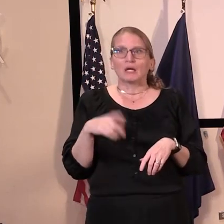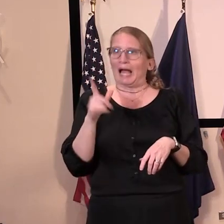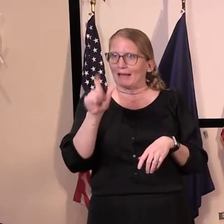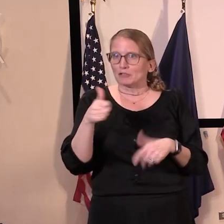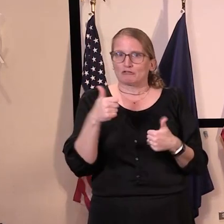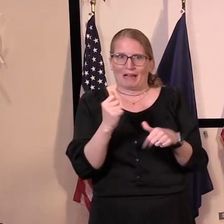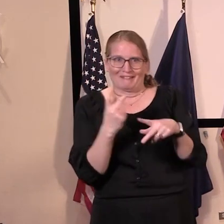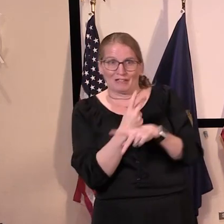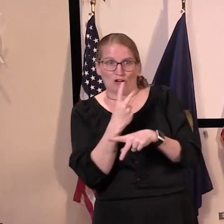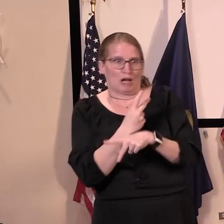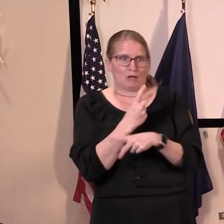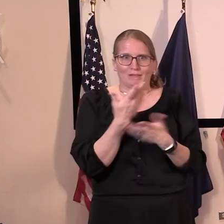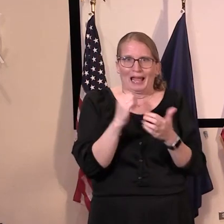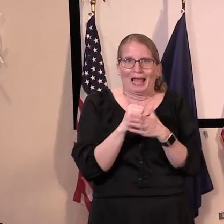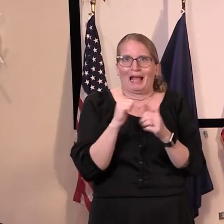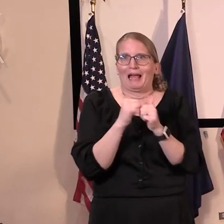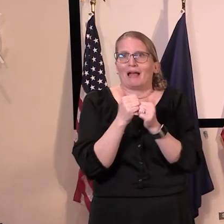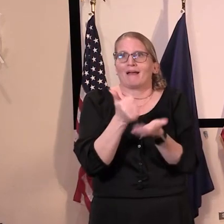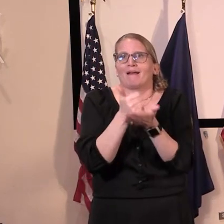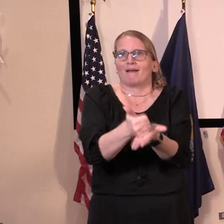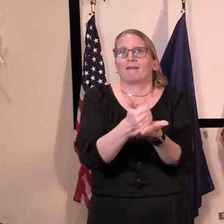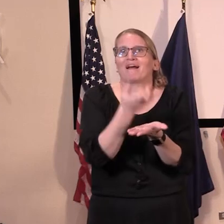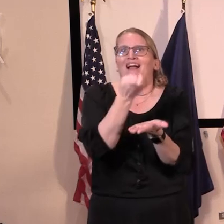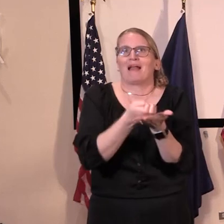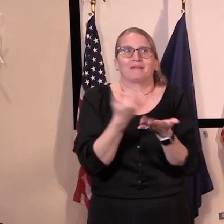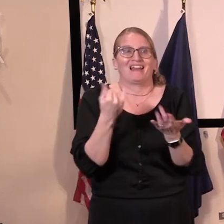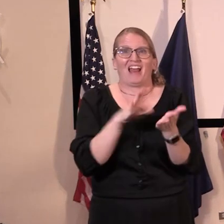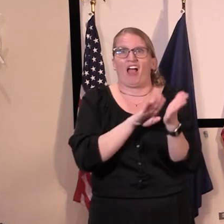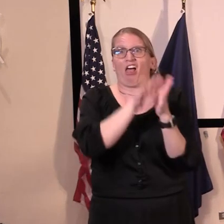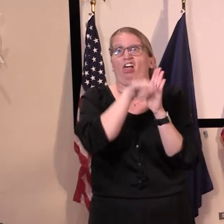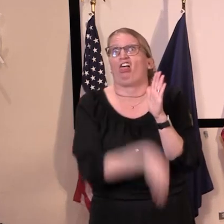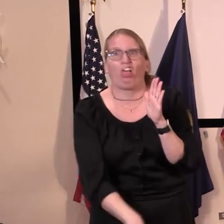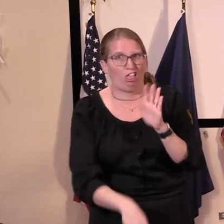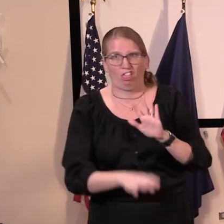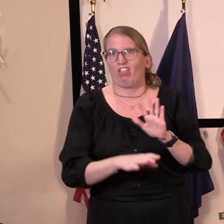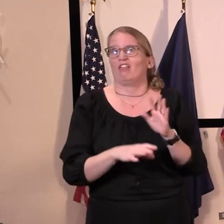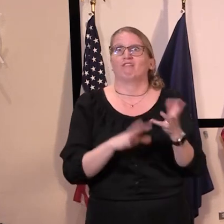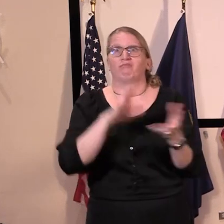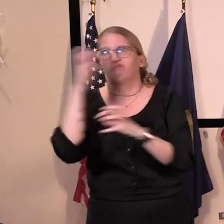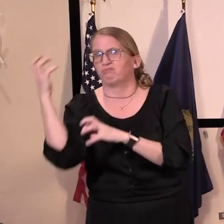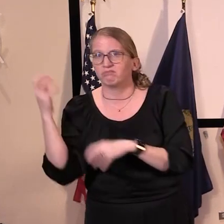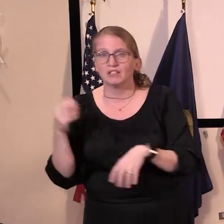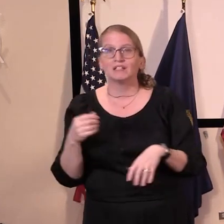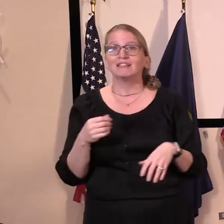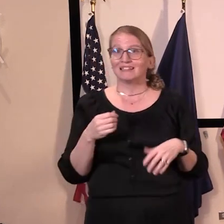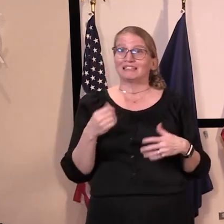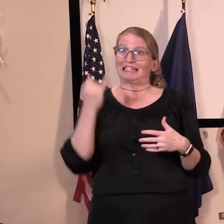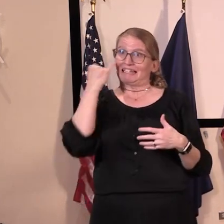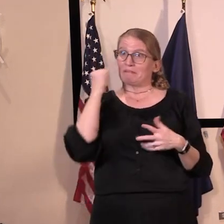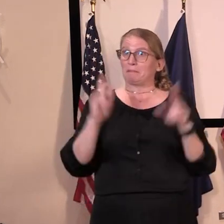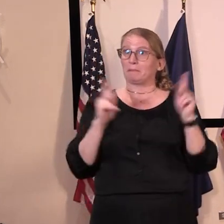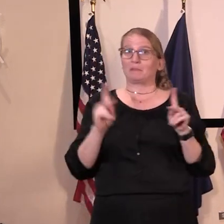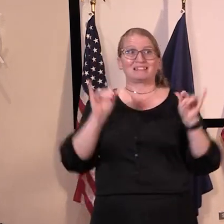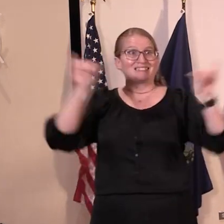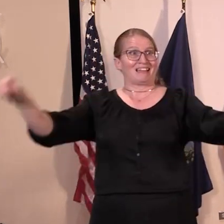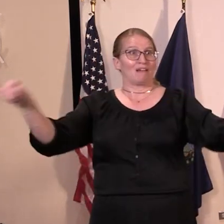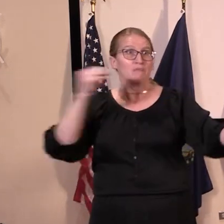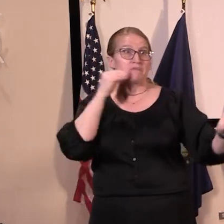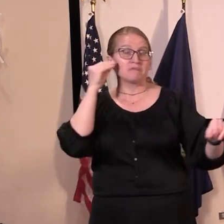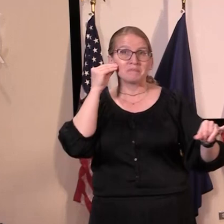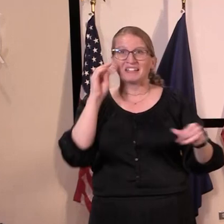crisis. The effect of social distancing is to shut down business for quite some time.